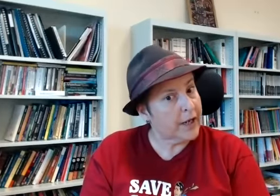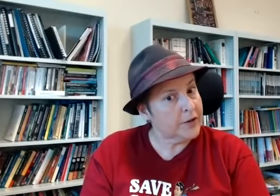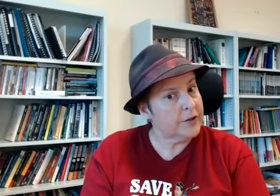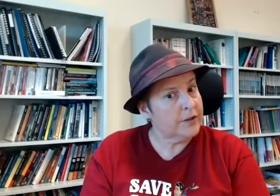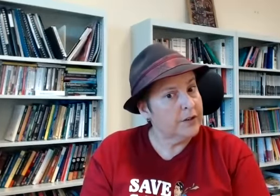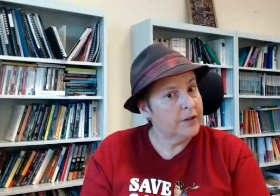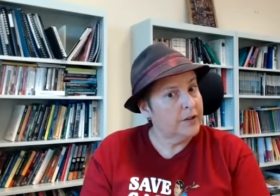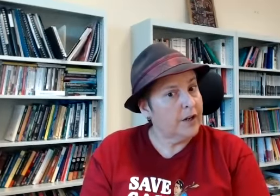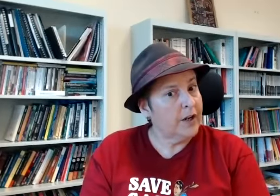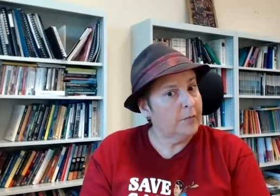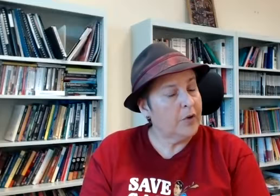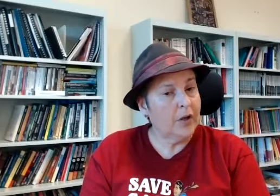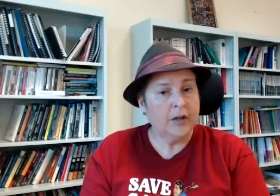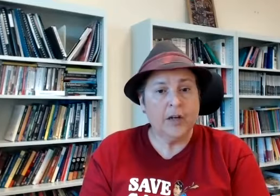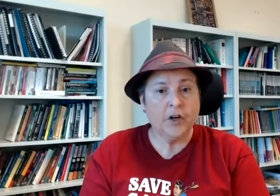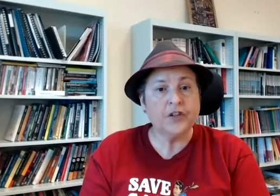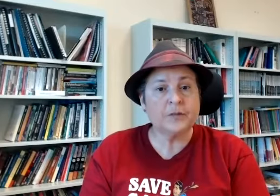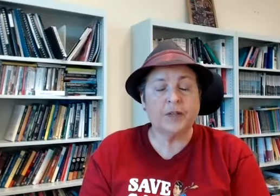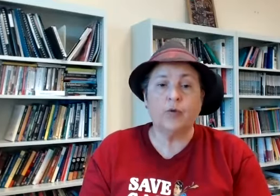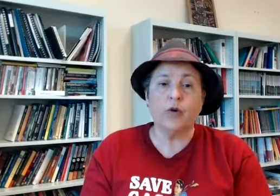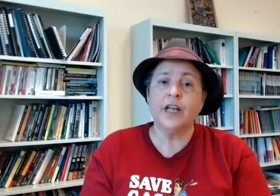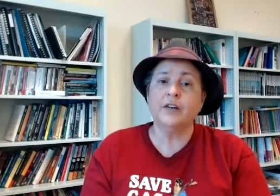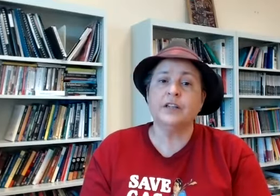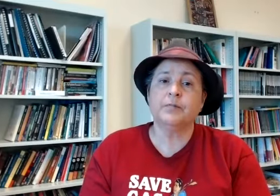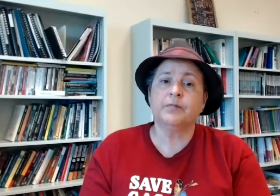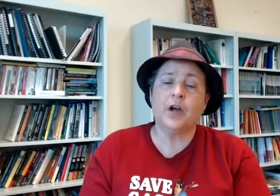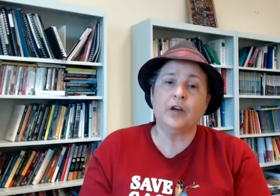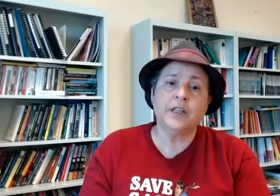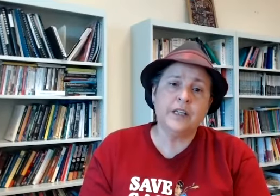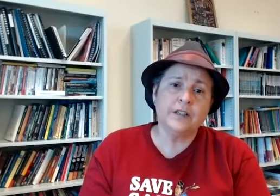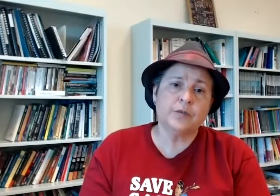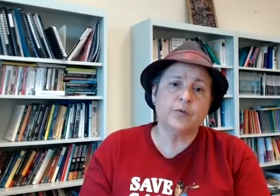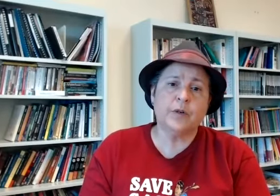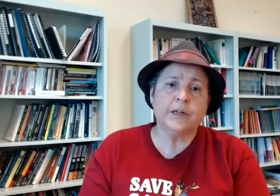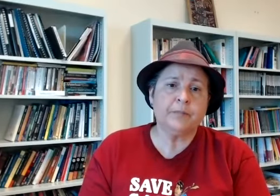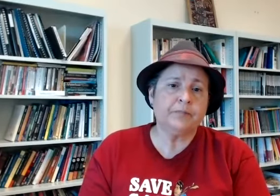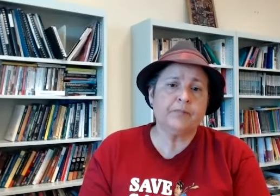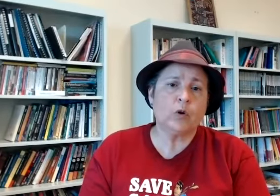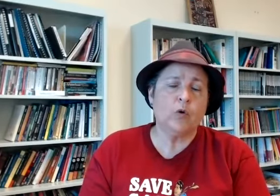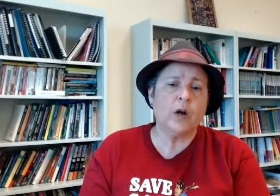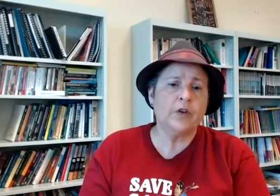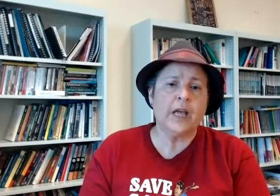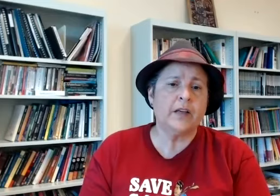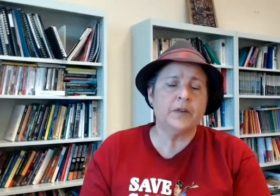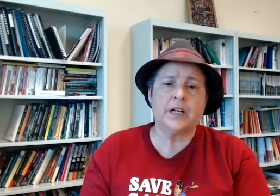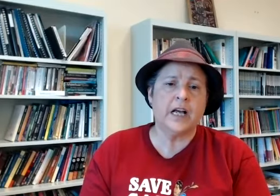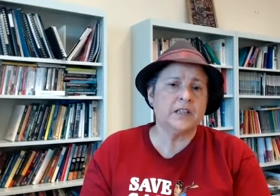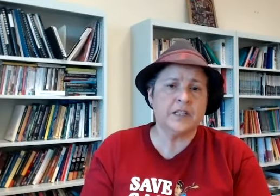out um uh noticeably walk out in the over the years or um had had nasty